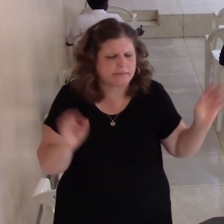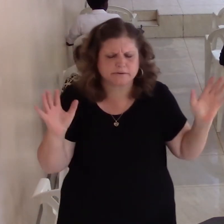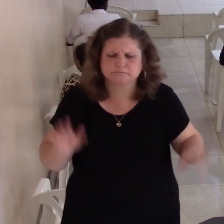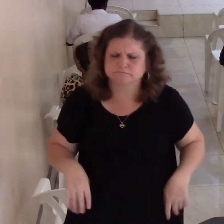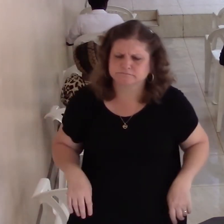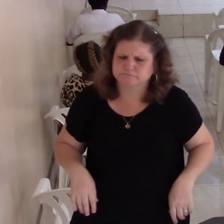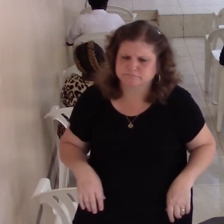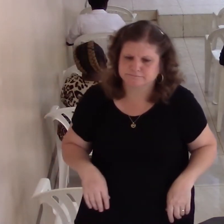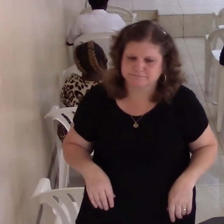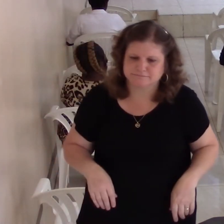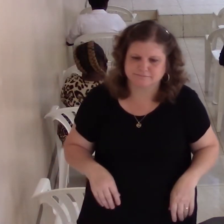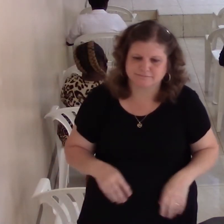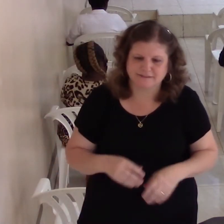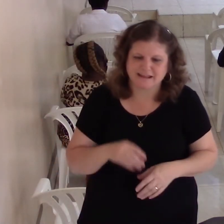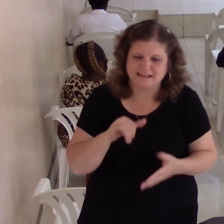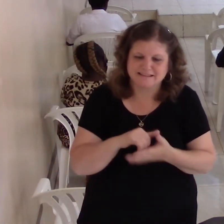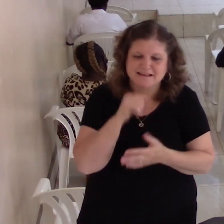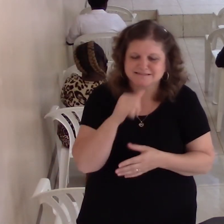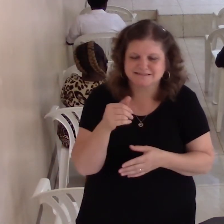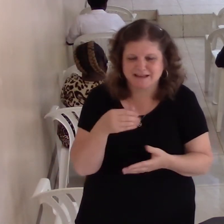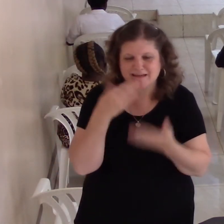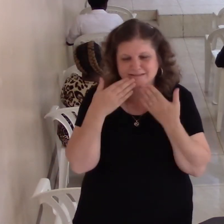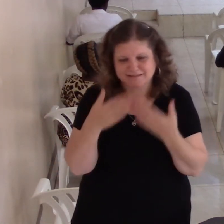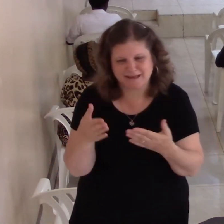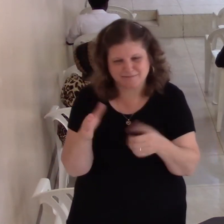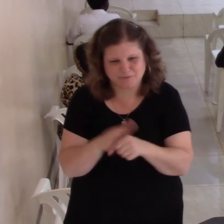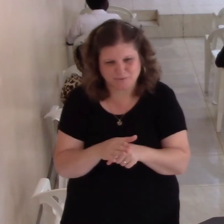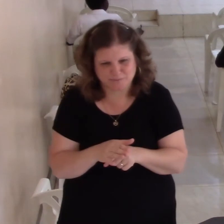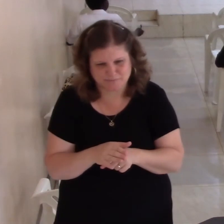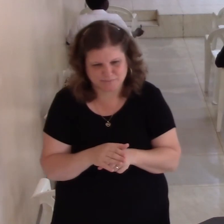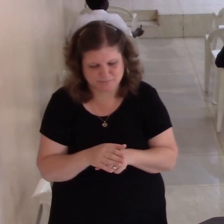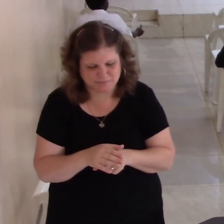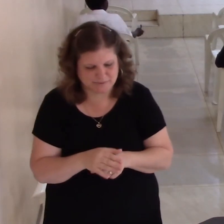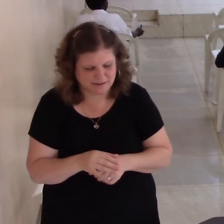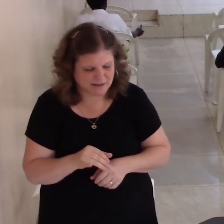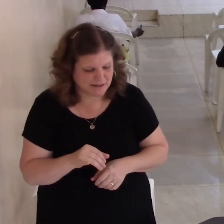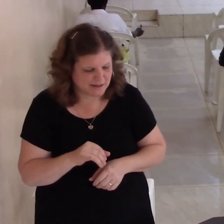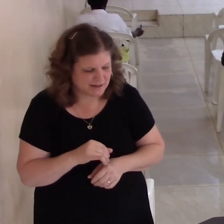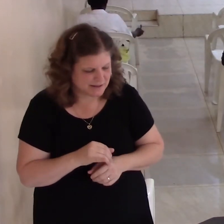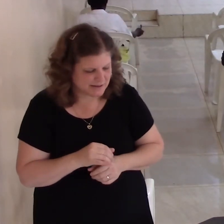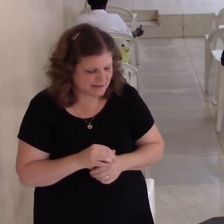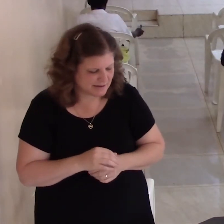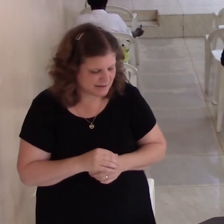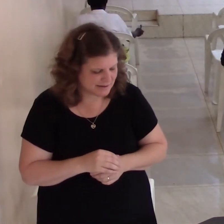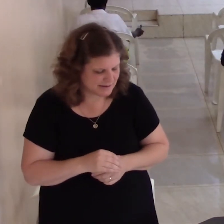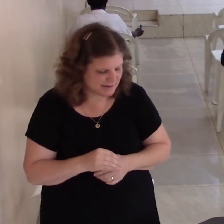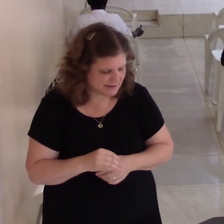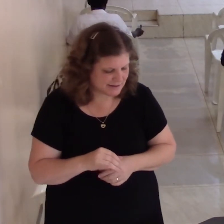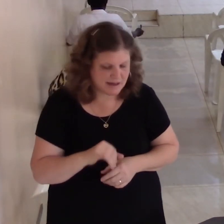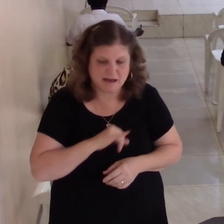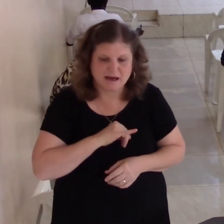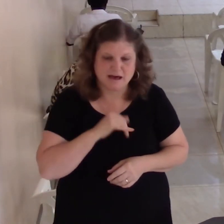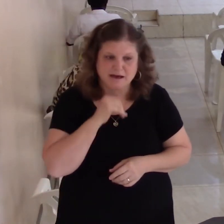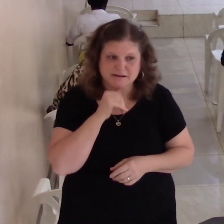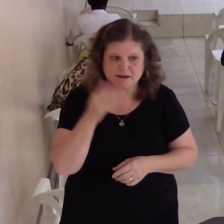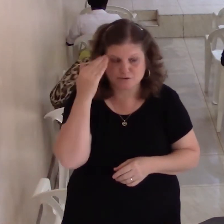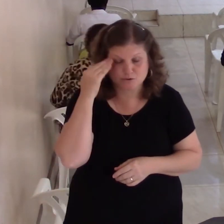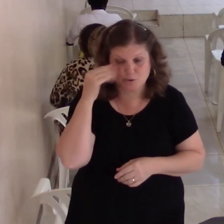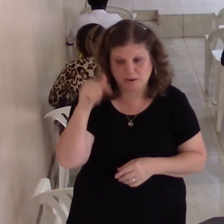is. I don't know how you have. Oh, yeah. I don't know if any employer is right minded what's to hire someone that I have to.